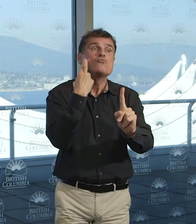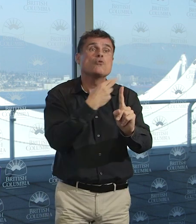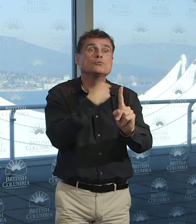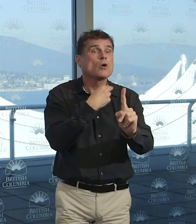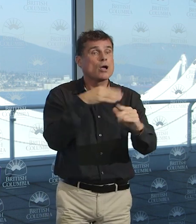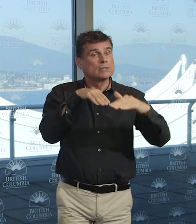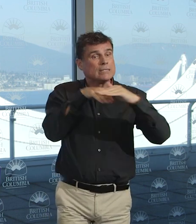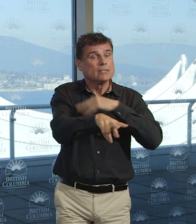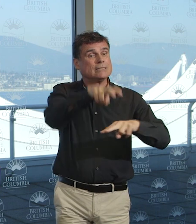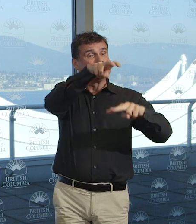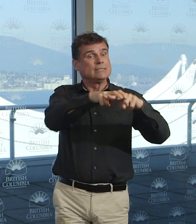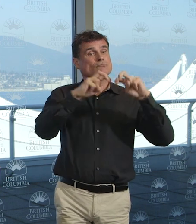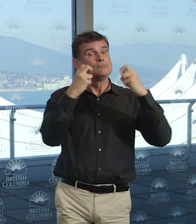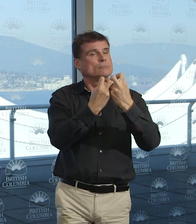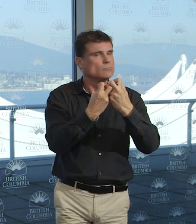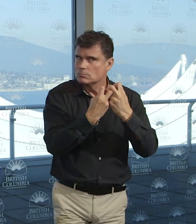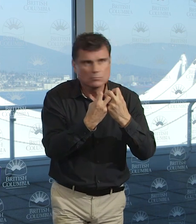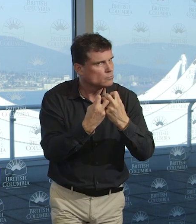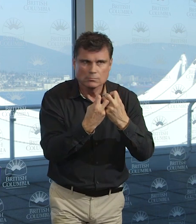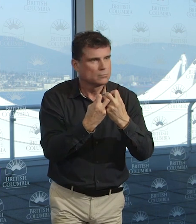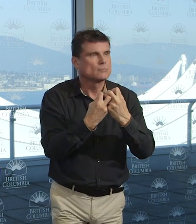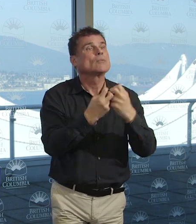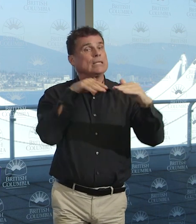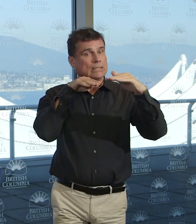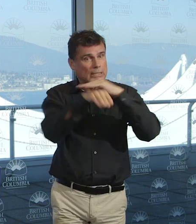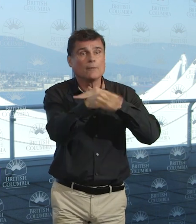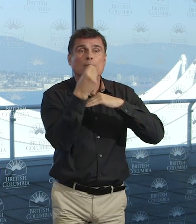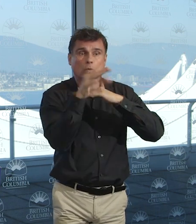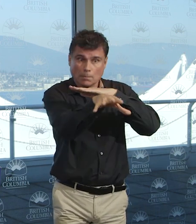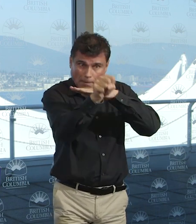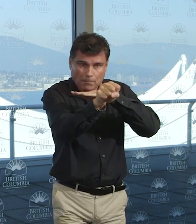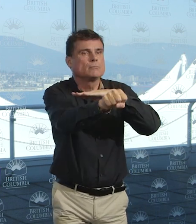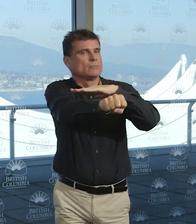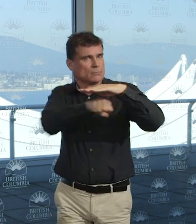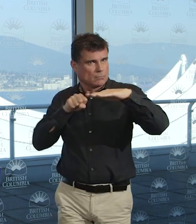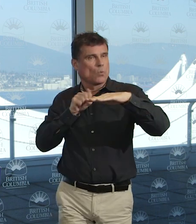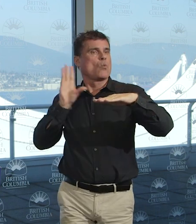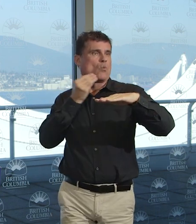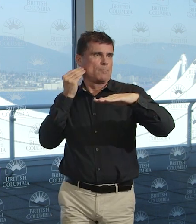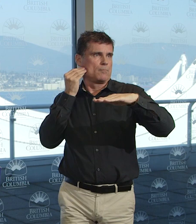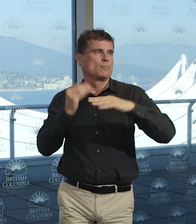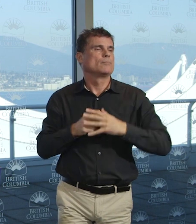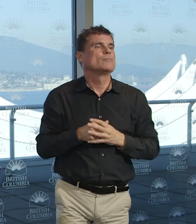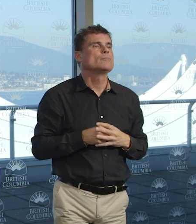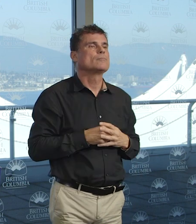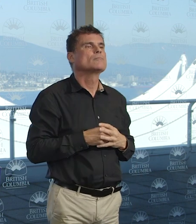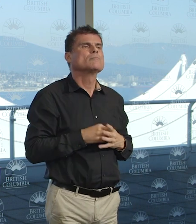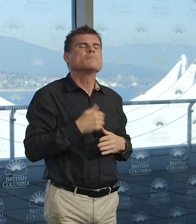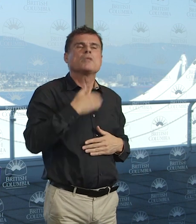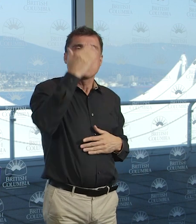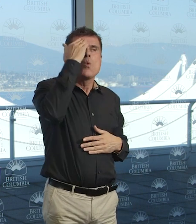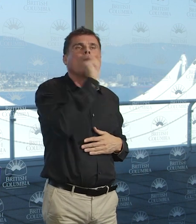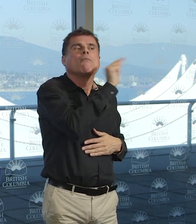to say this, there's lots of discussion about all of the group of people that may not be following Dr.